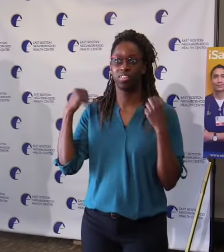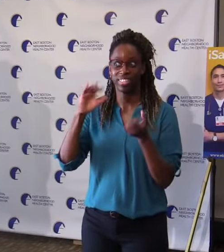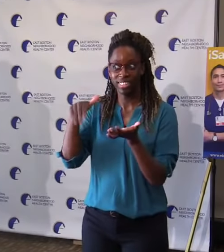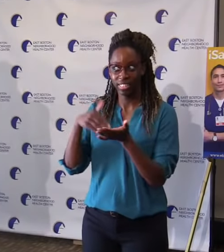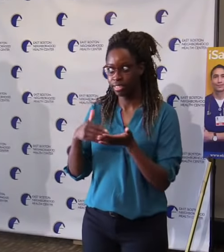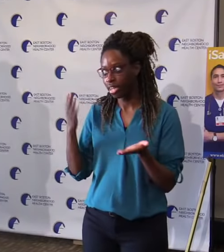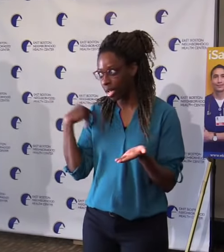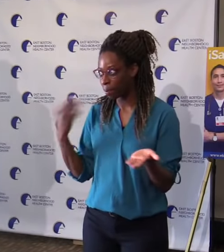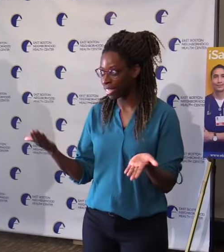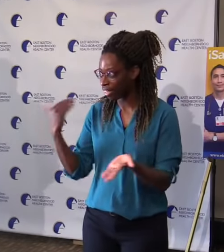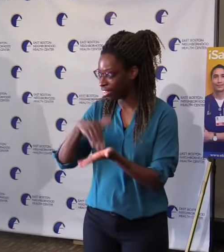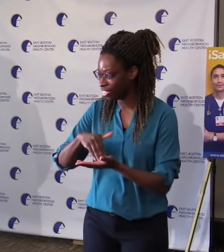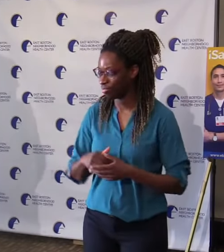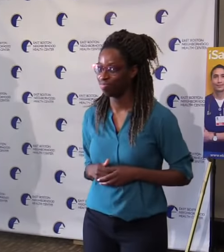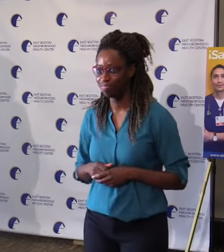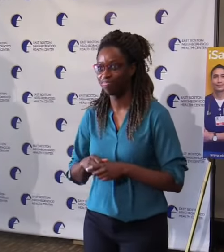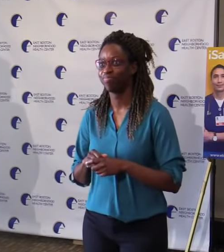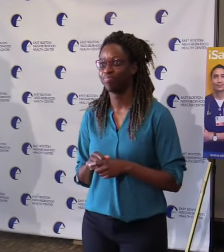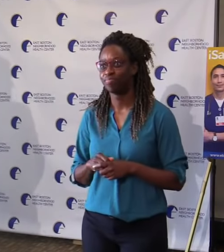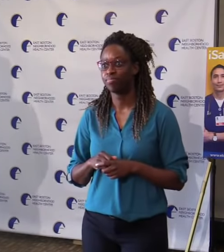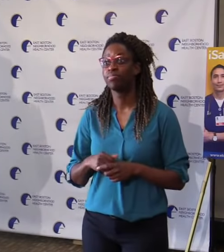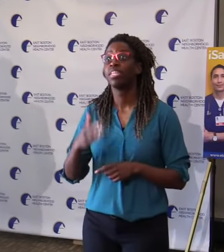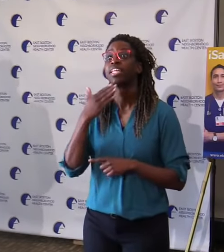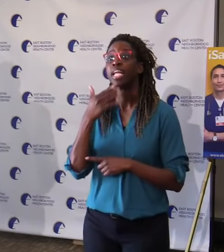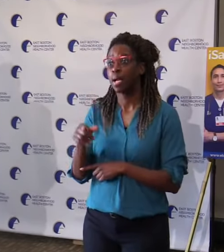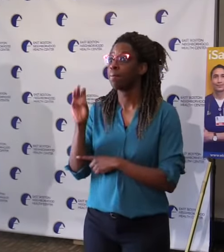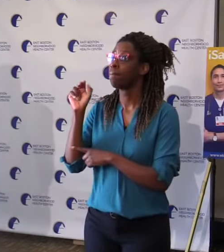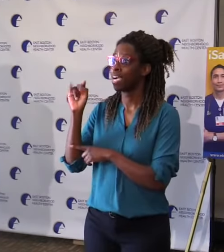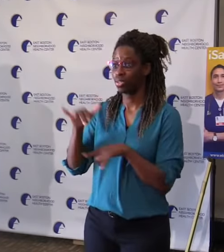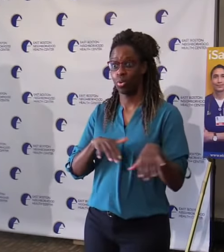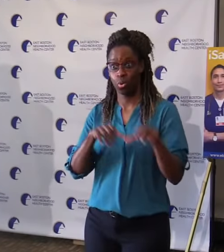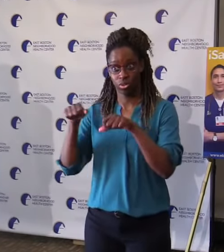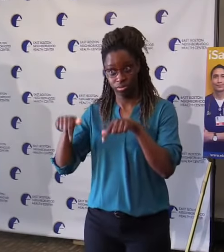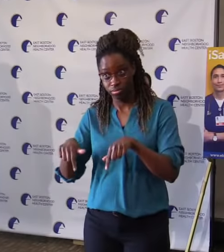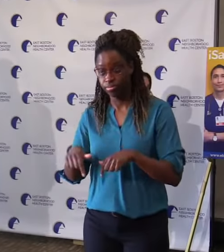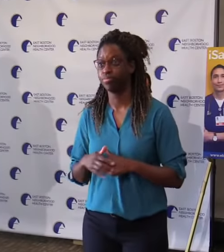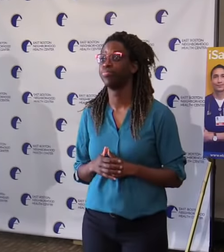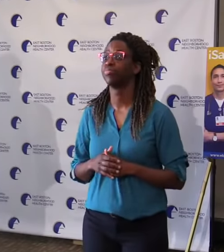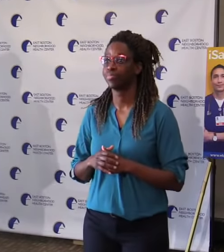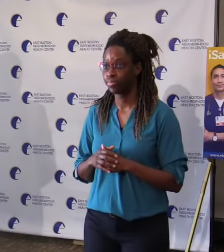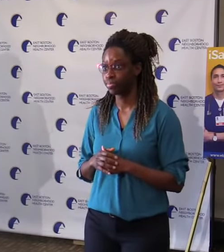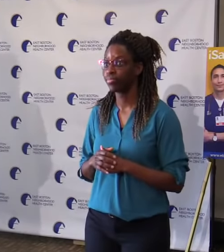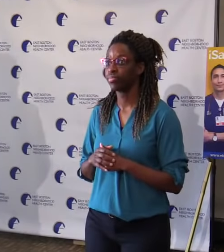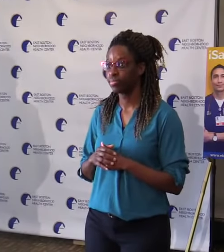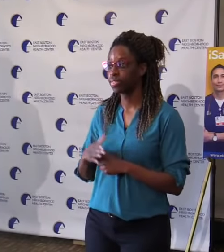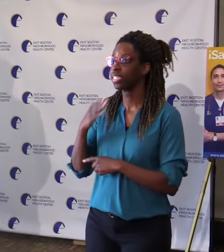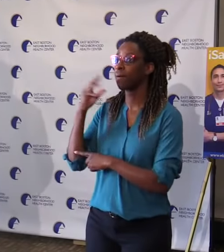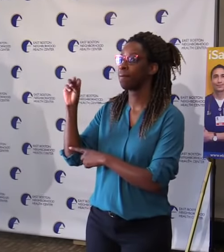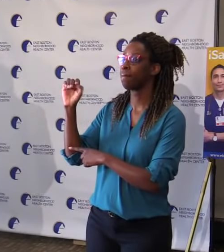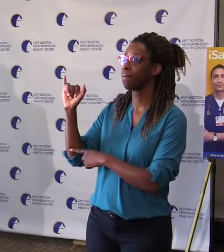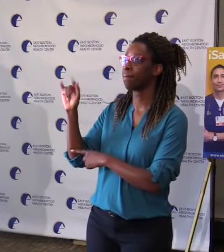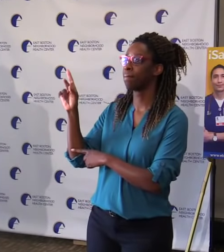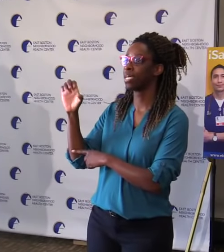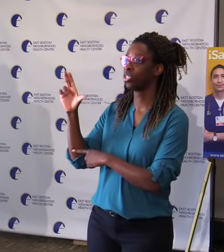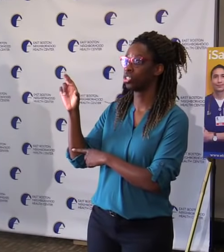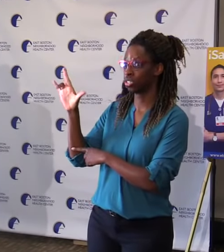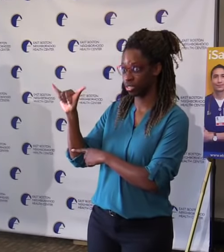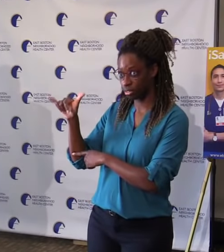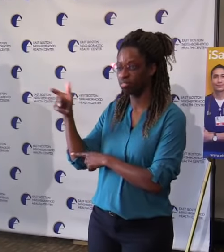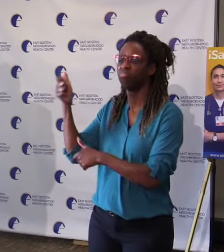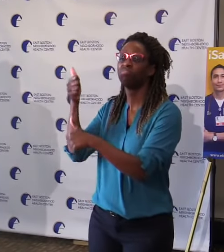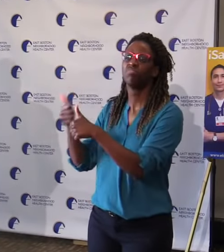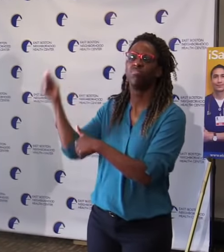Lopes for hosting and to Mike Curry, who's the CEO of the Mass League of Community Health Centers, and Andrew Dreyfus, who's the president of